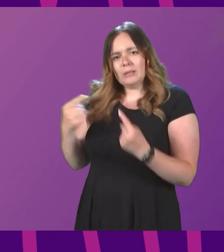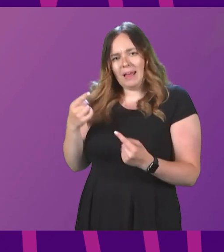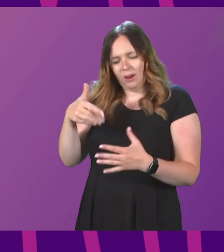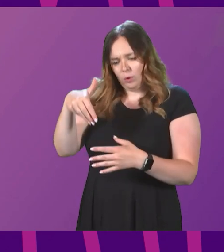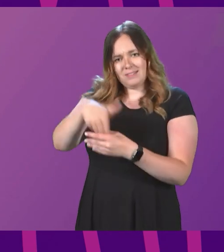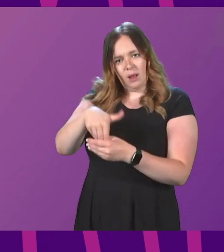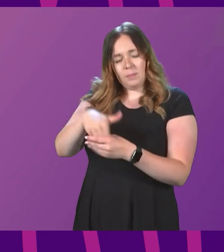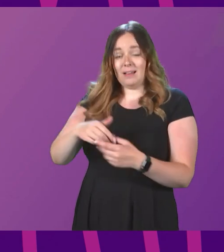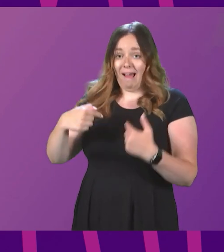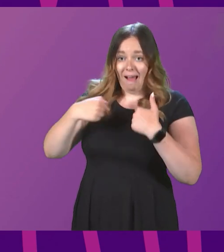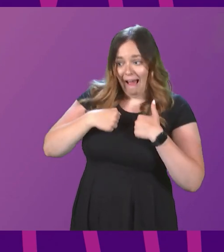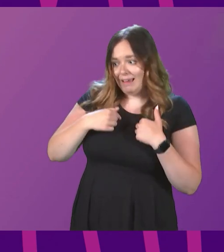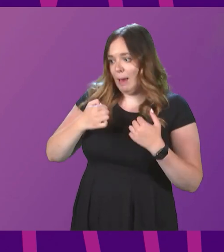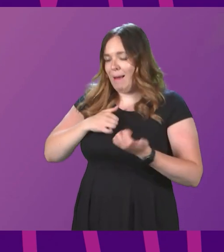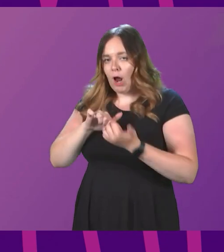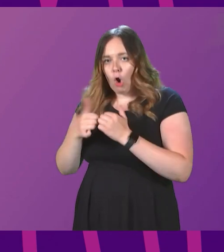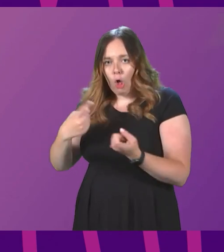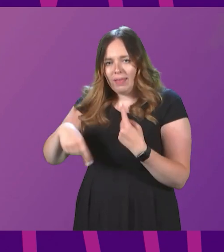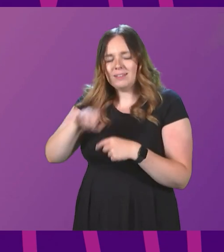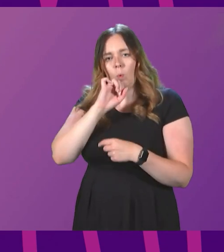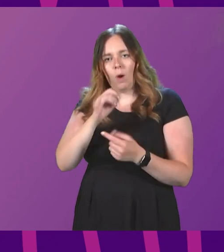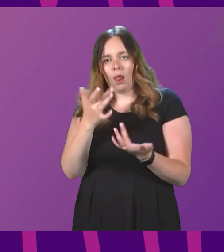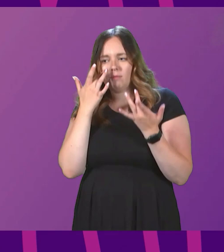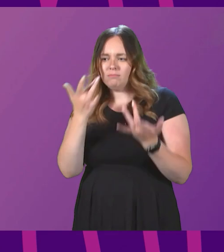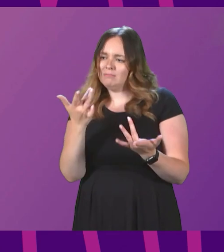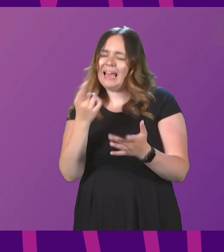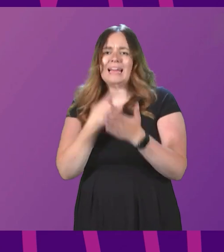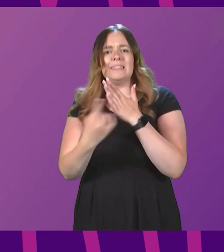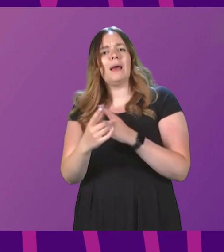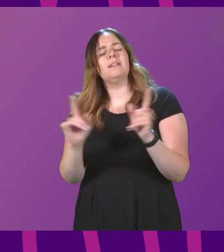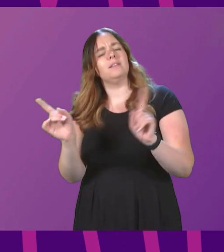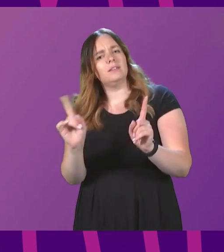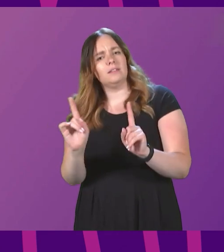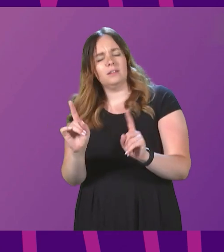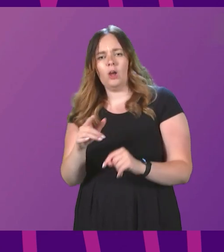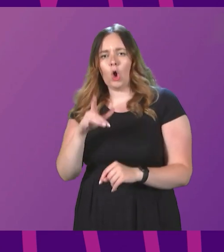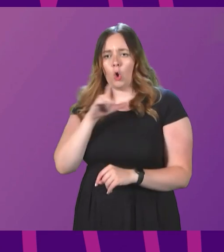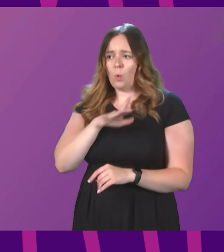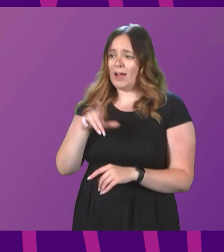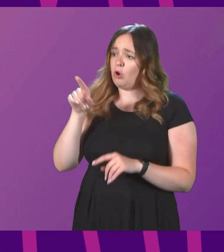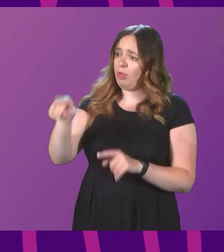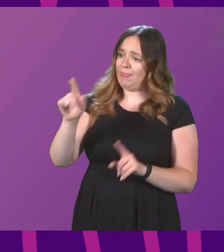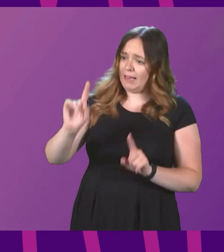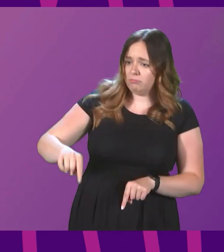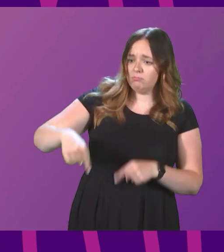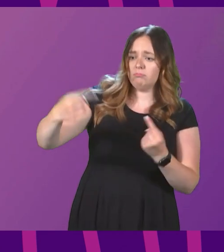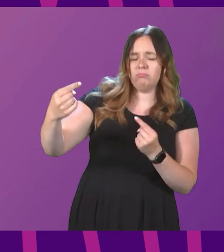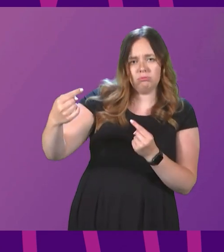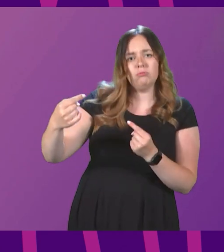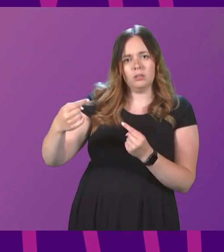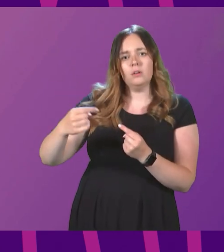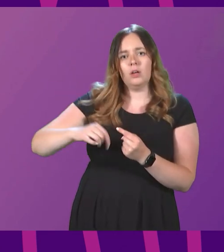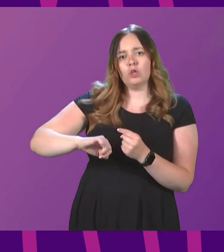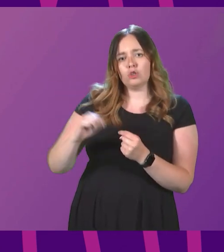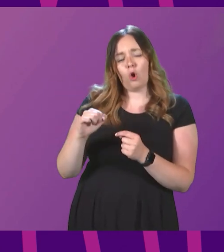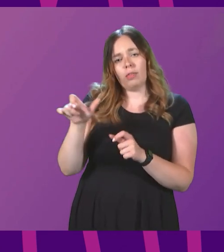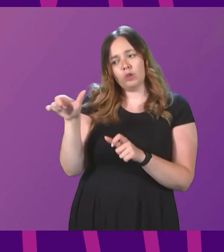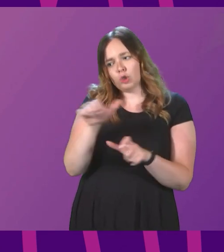substance. I and my colleagues will make the case for independence. Why don't they come and make the substantive case for Scotland